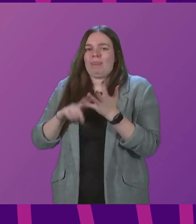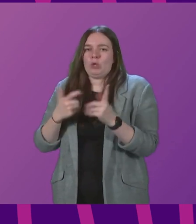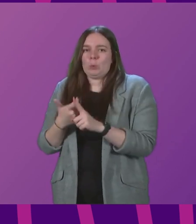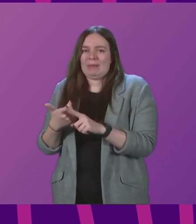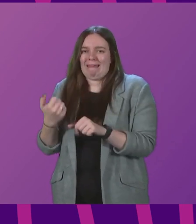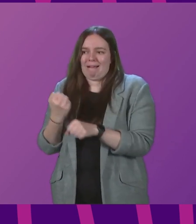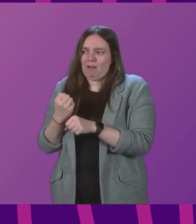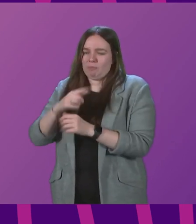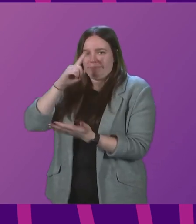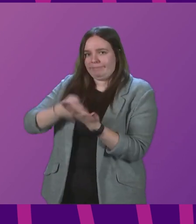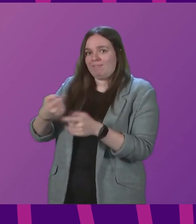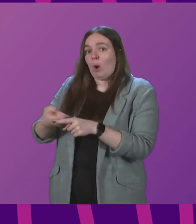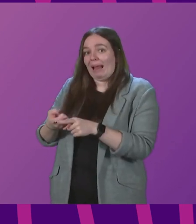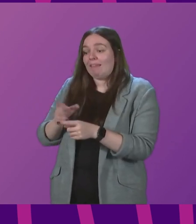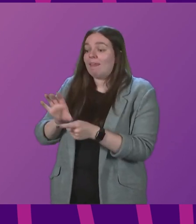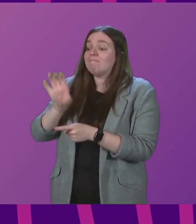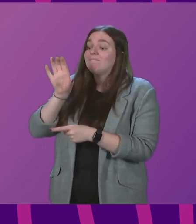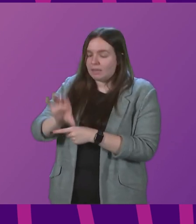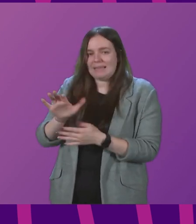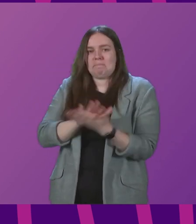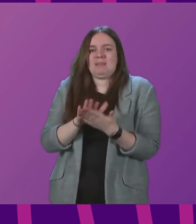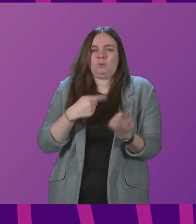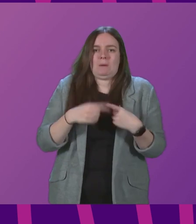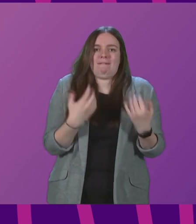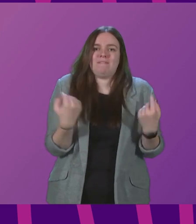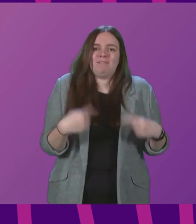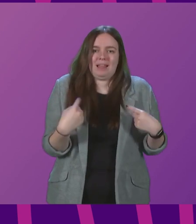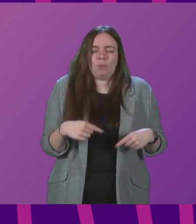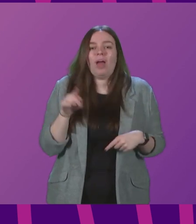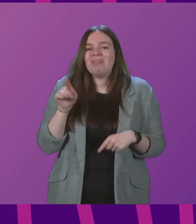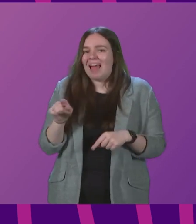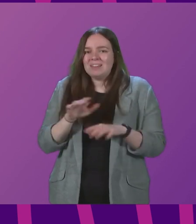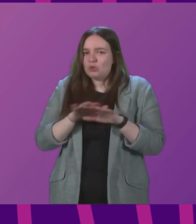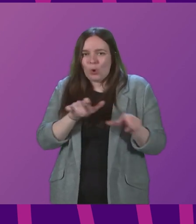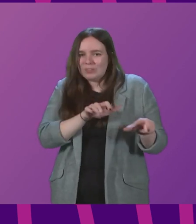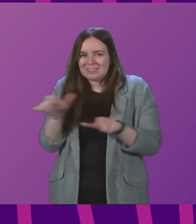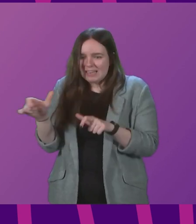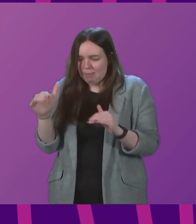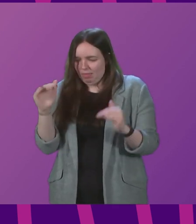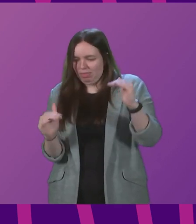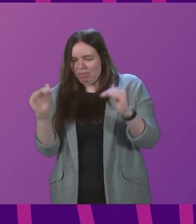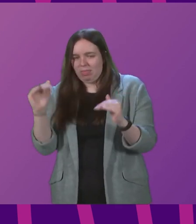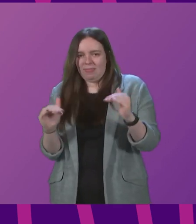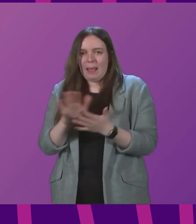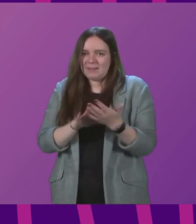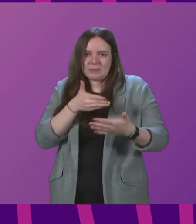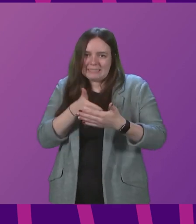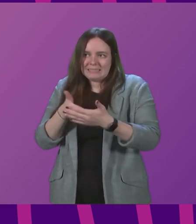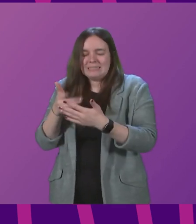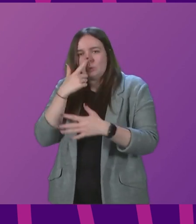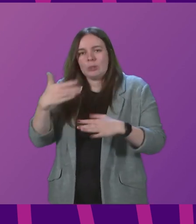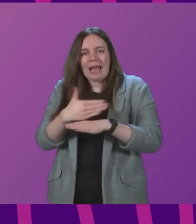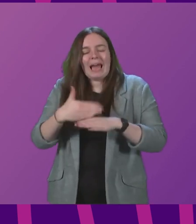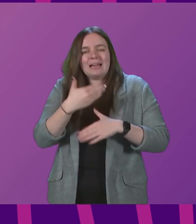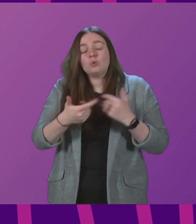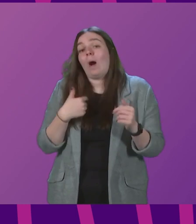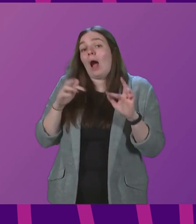England that funding at scale is triggered. And that is the unsustainable asymmetrical bit that is constraining our ability to act. So I hope we do